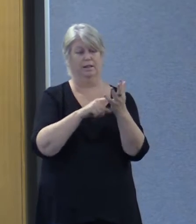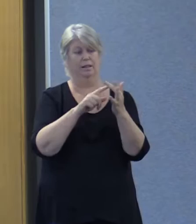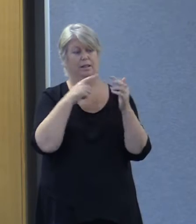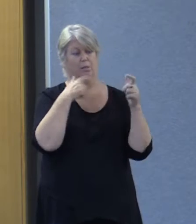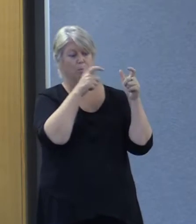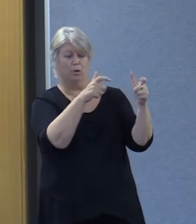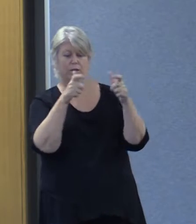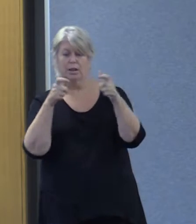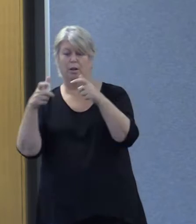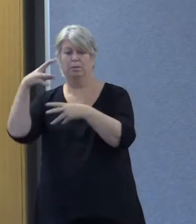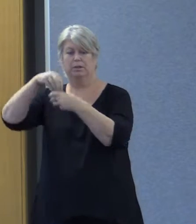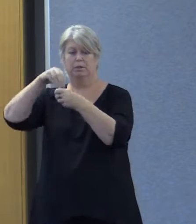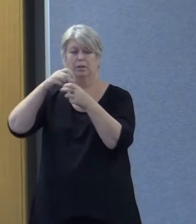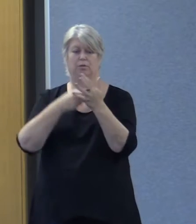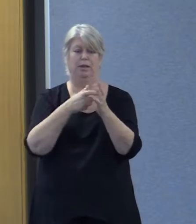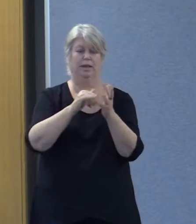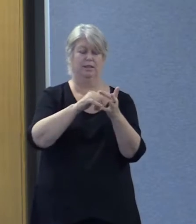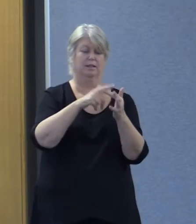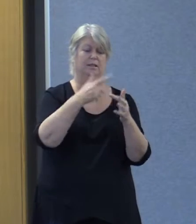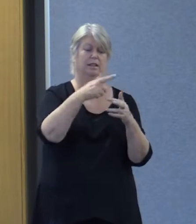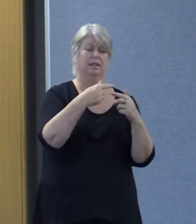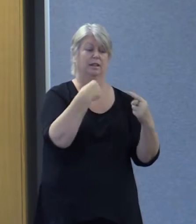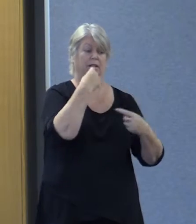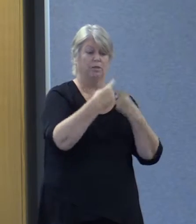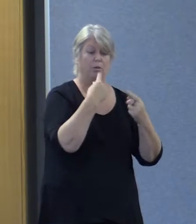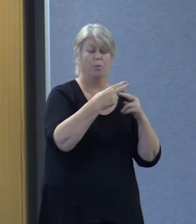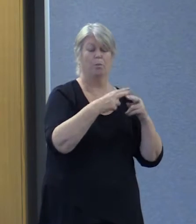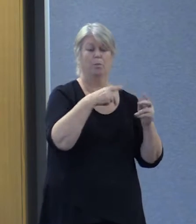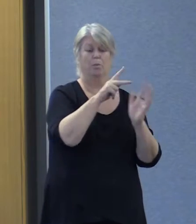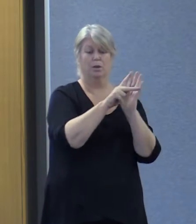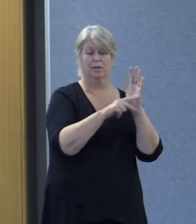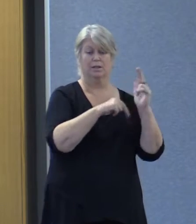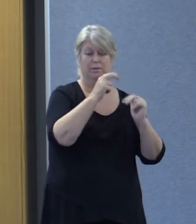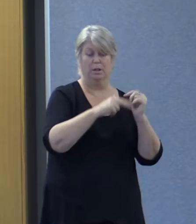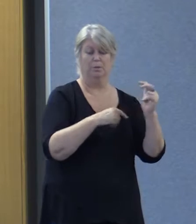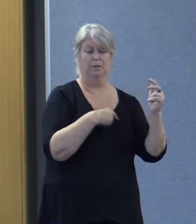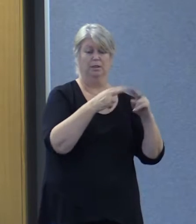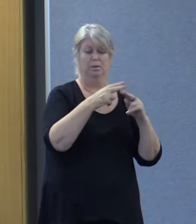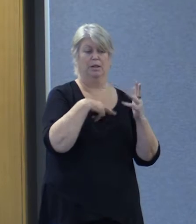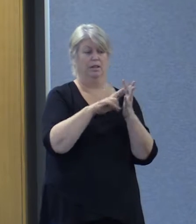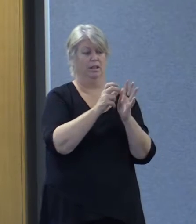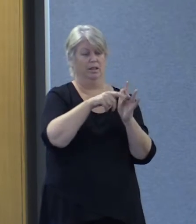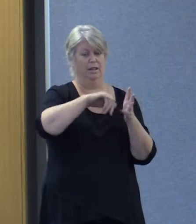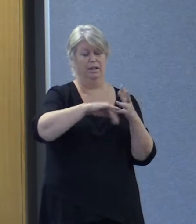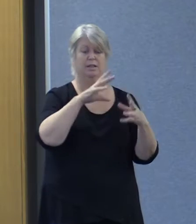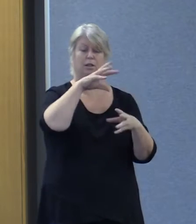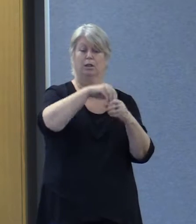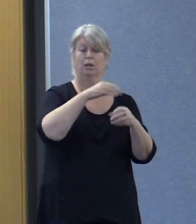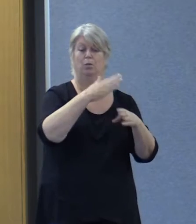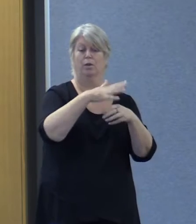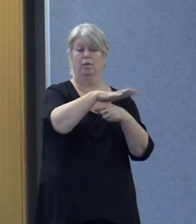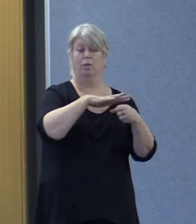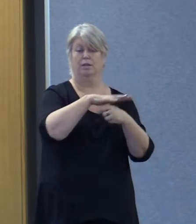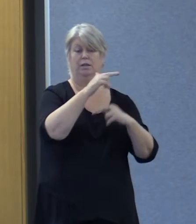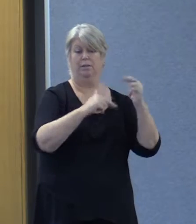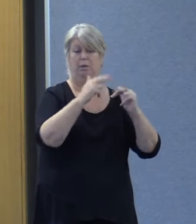participation rates, informed targeted strategies, policy development and planning by the NDIS including workforce development